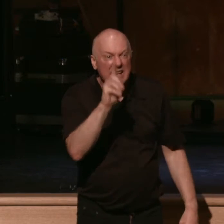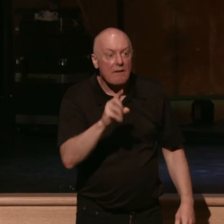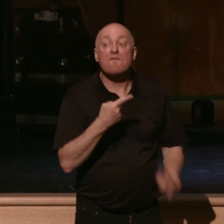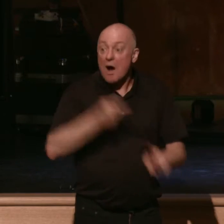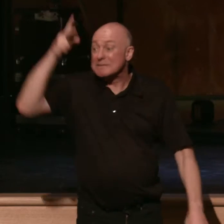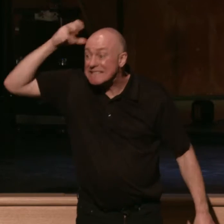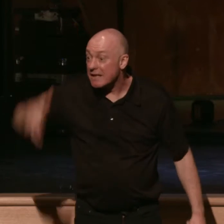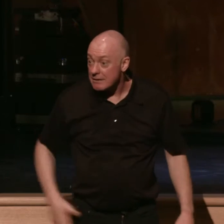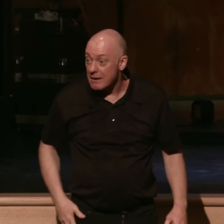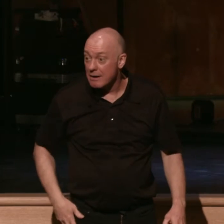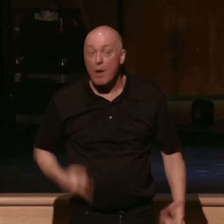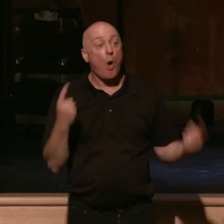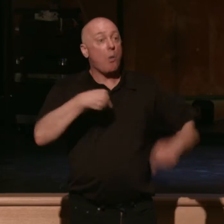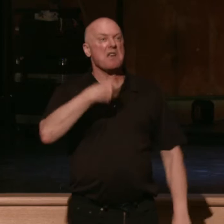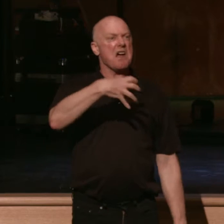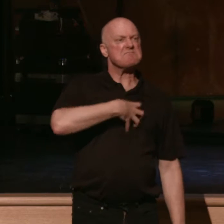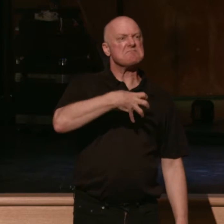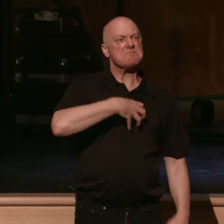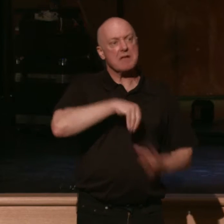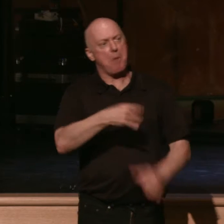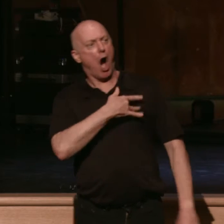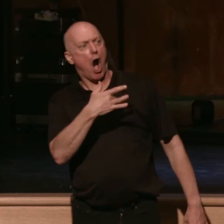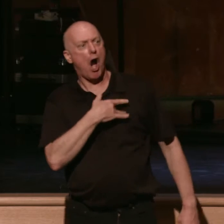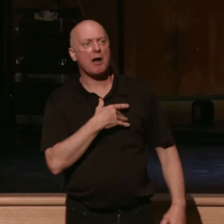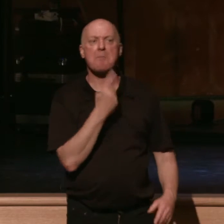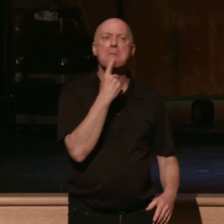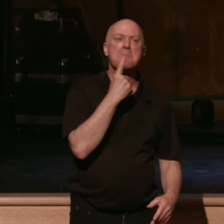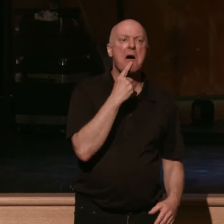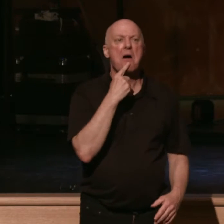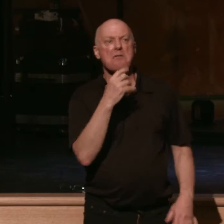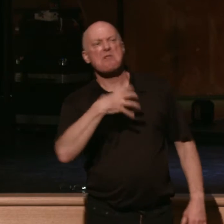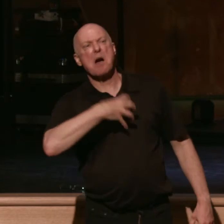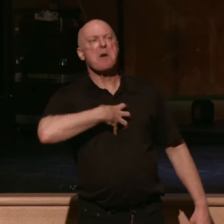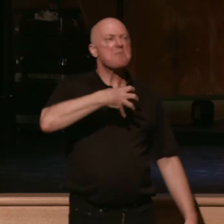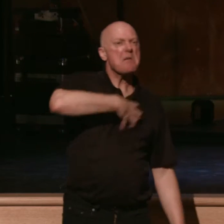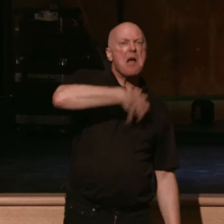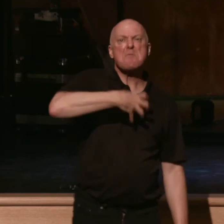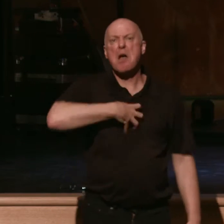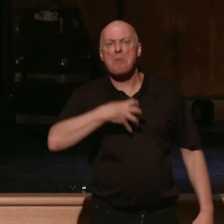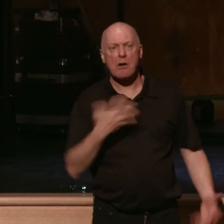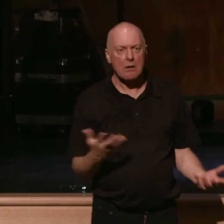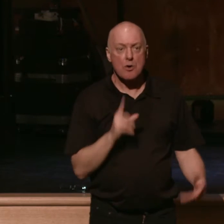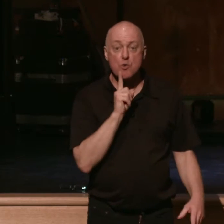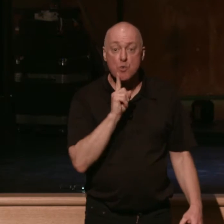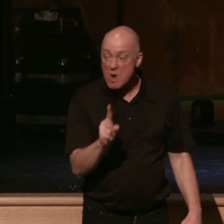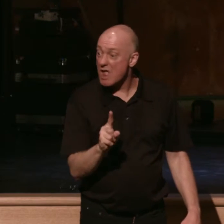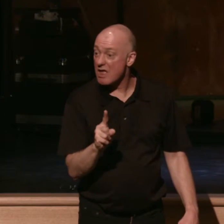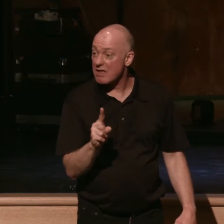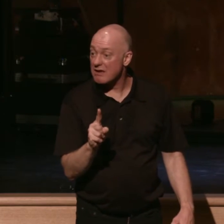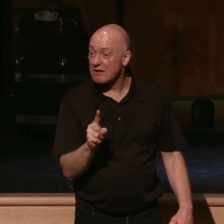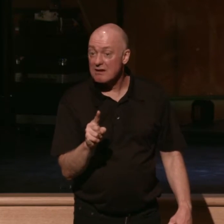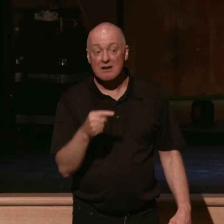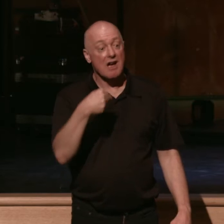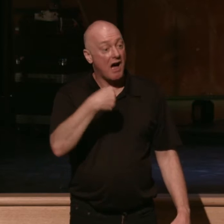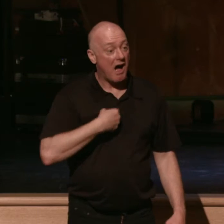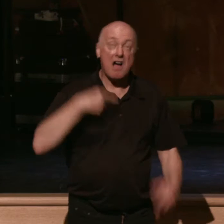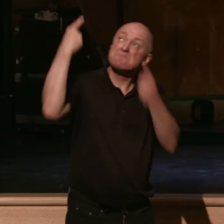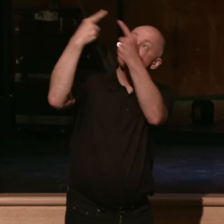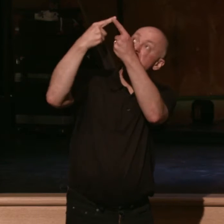And when I grumble in my heart and complain with my mouth and murmur, murmur, murmur, I stand in direct opposition with God.